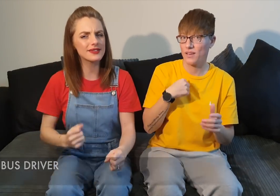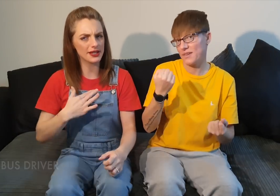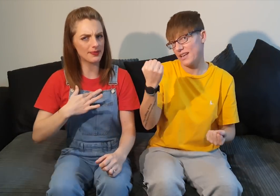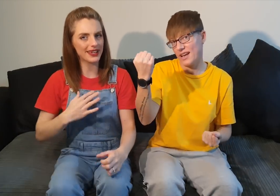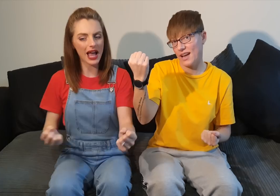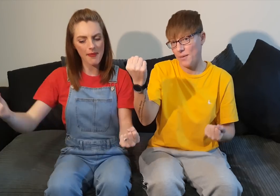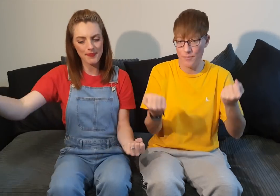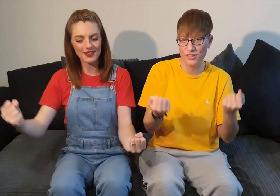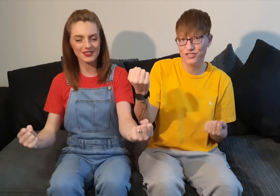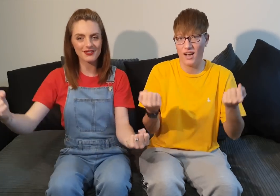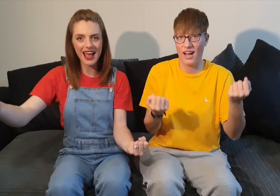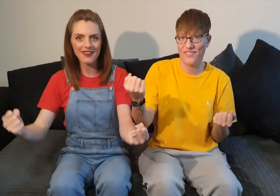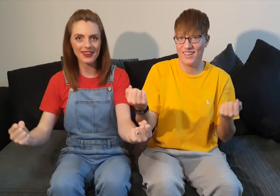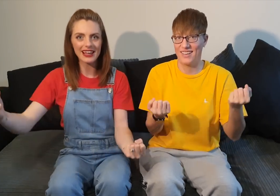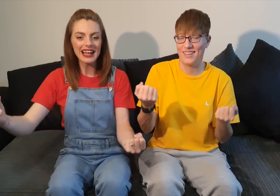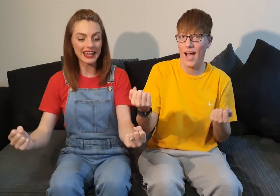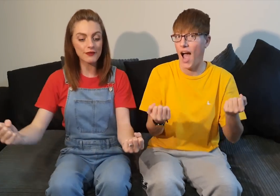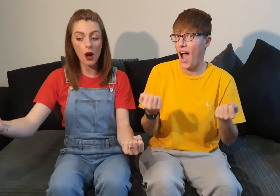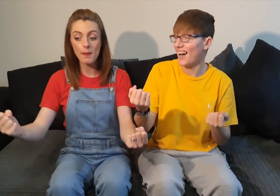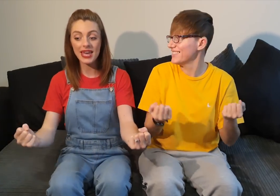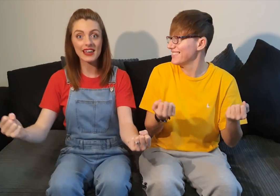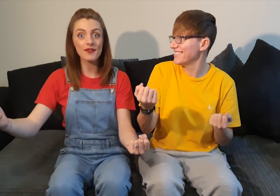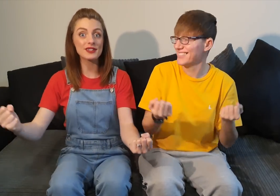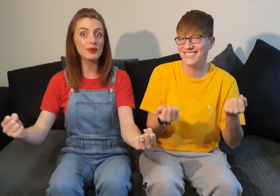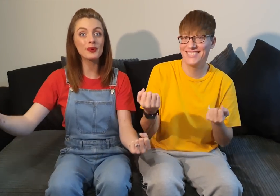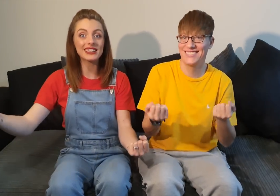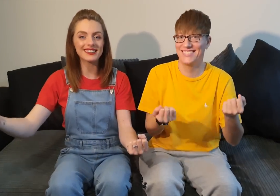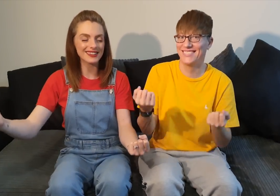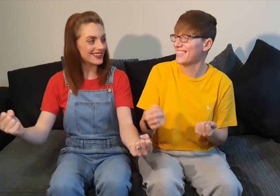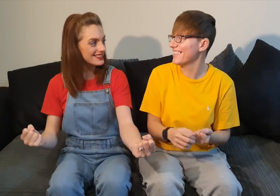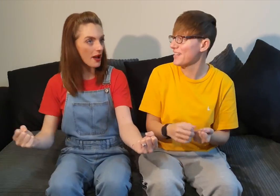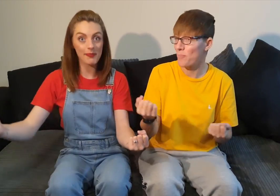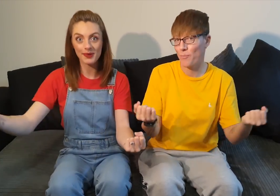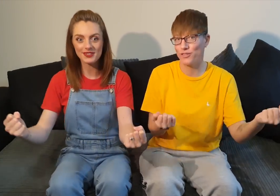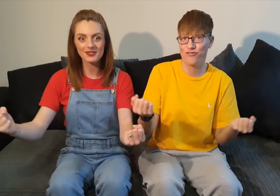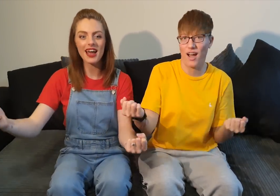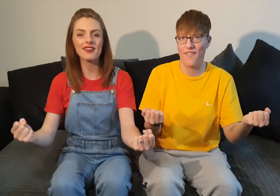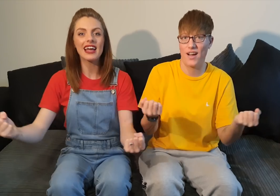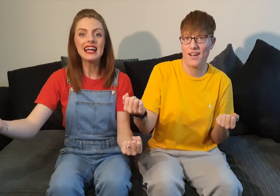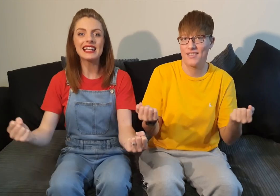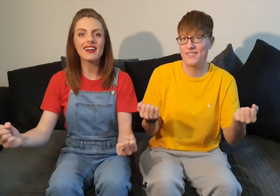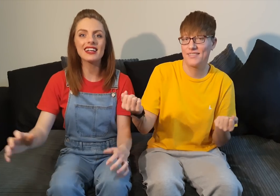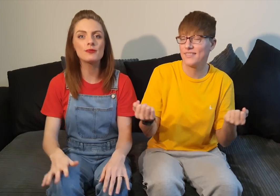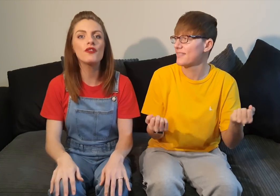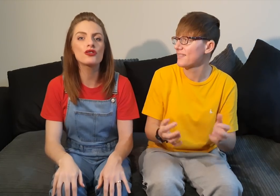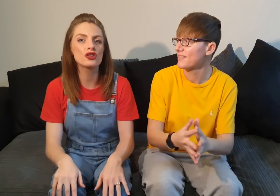to be a bus driver like you've got a big invisible wheel this is bus driver now let's move on to